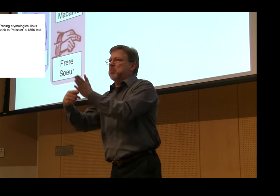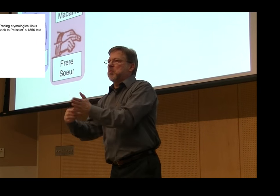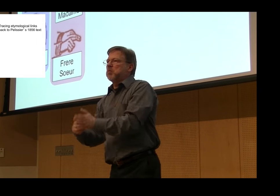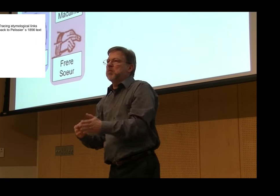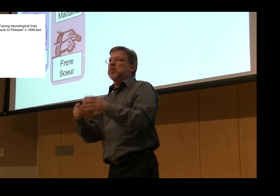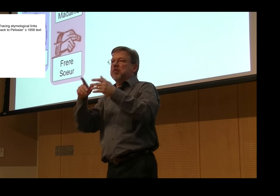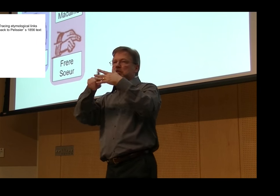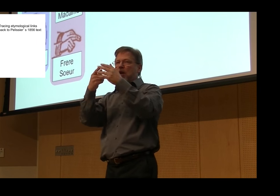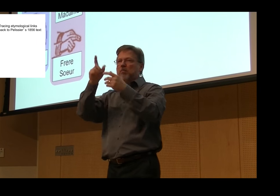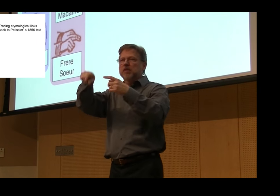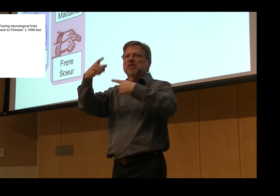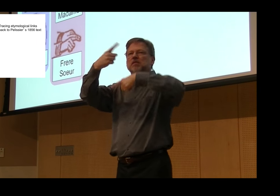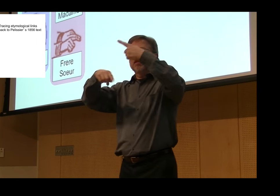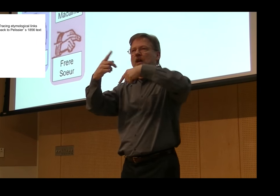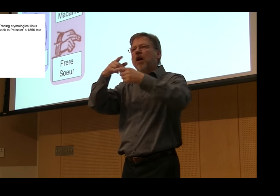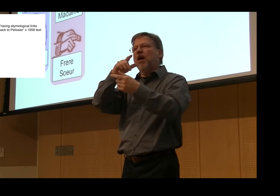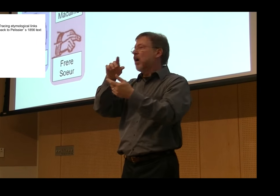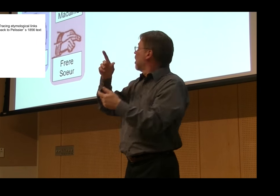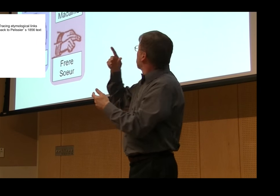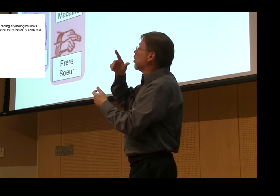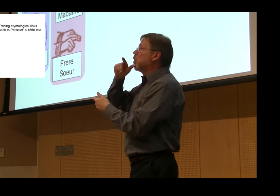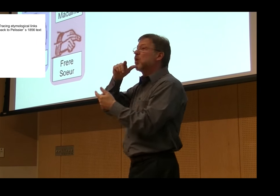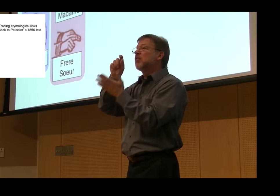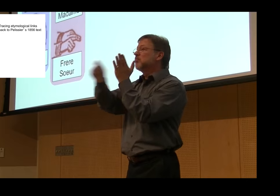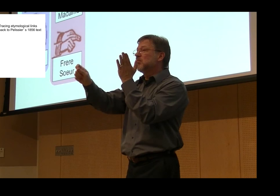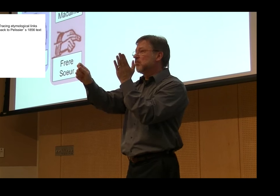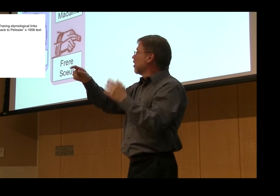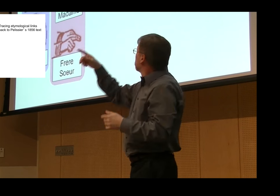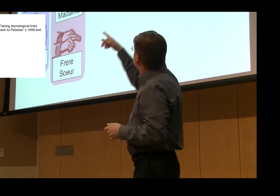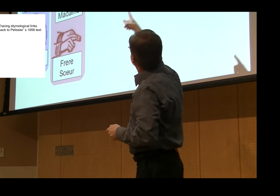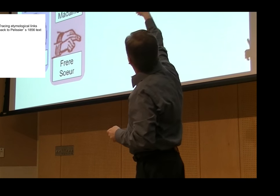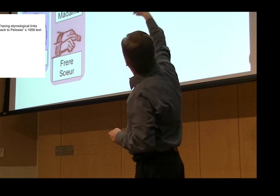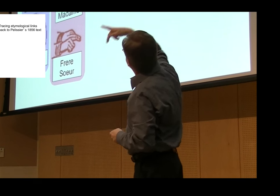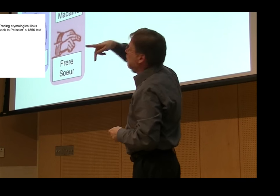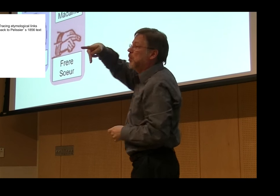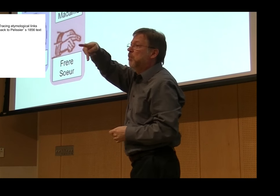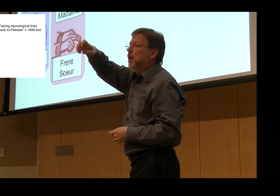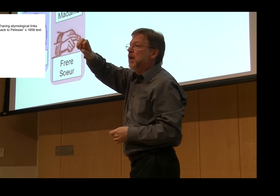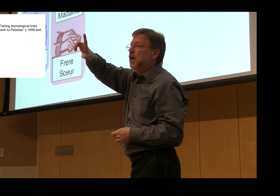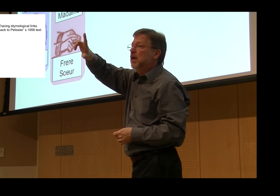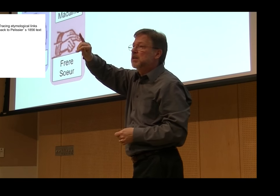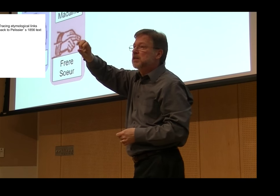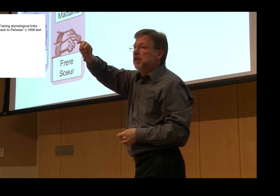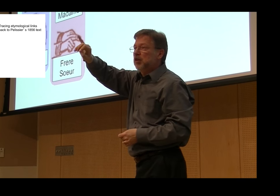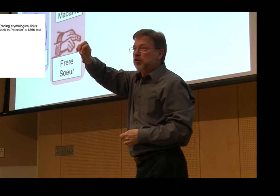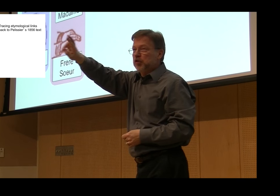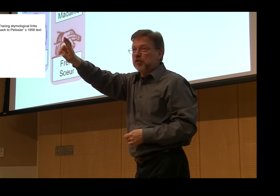This distinction between male and female. In the text description, the author